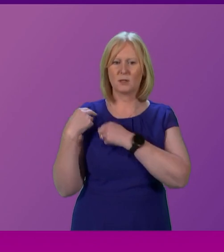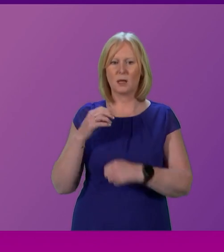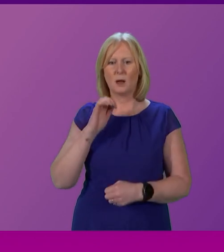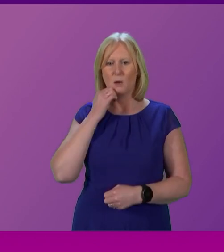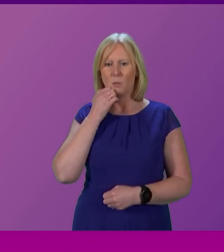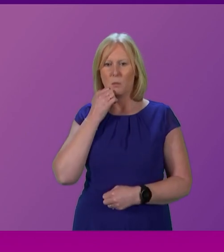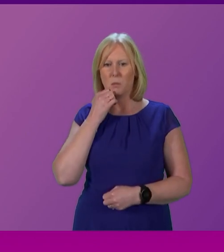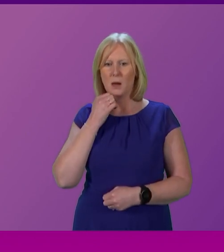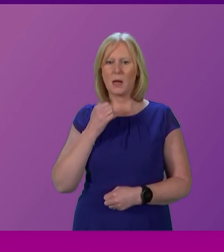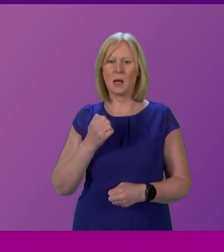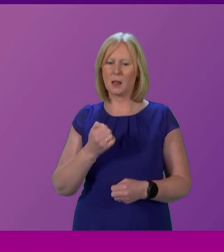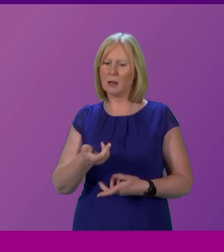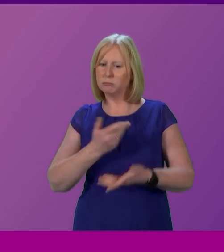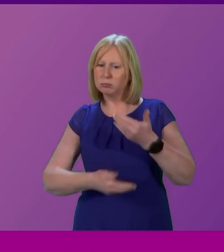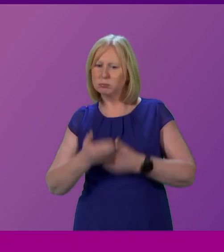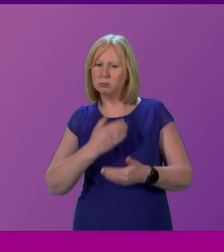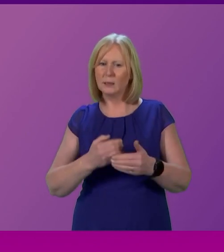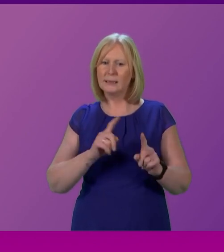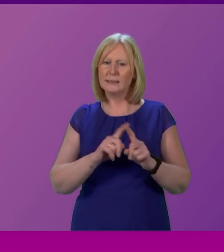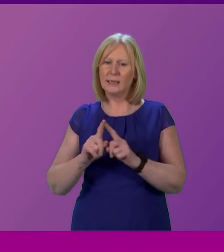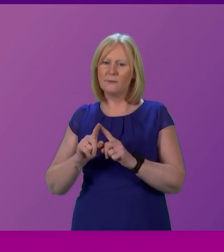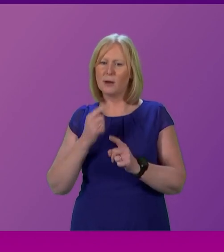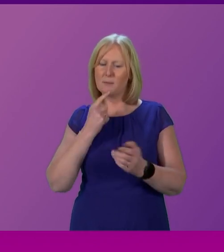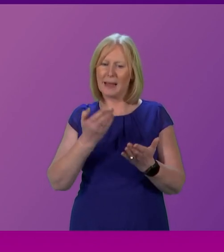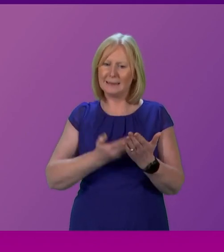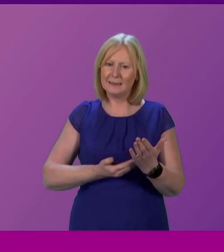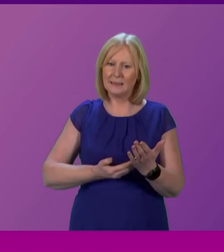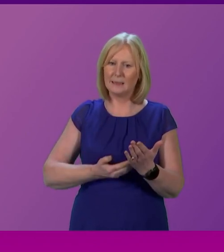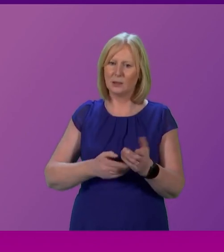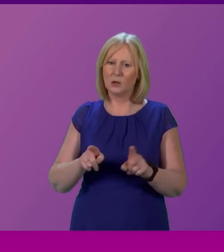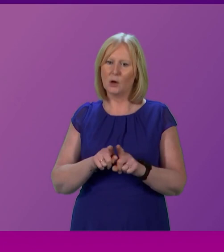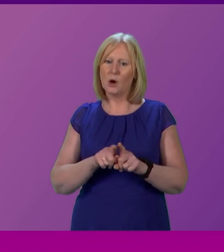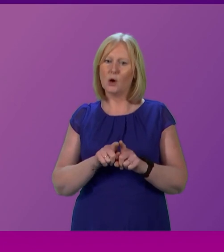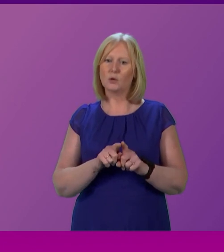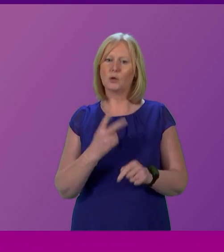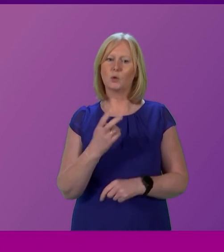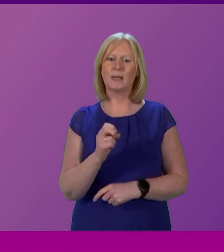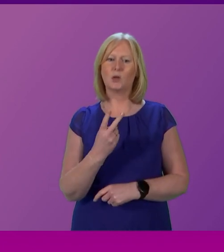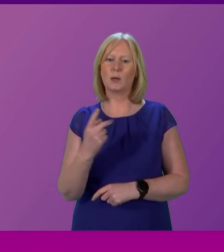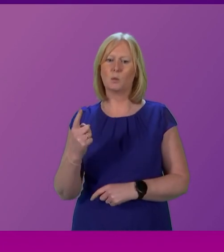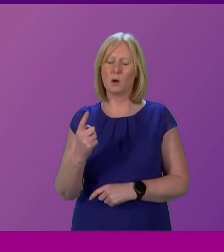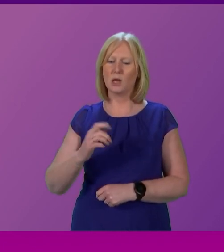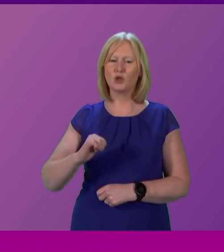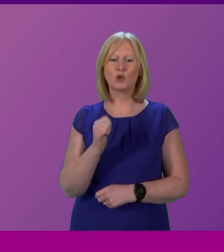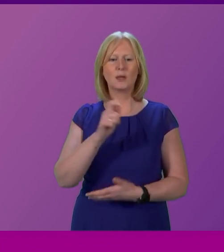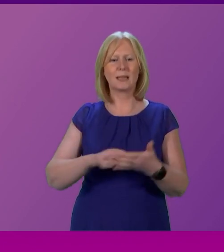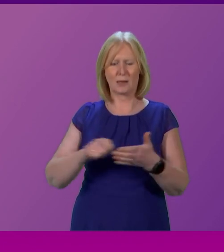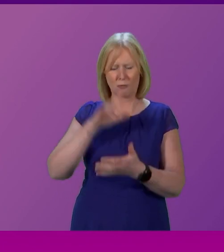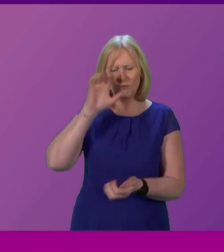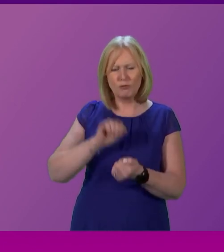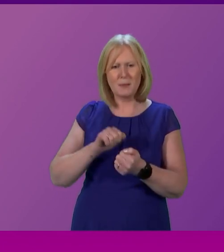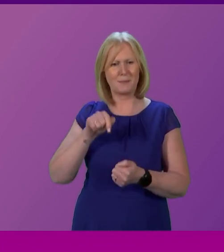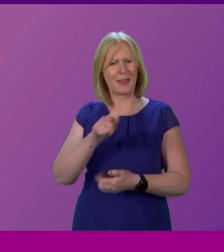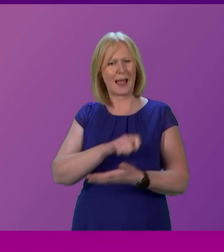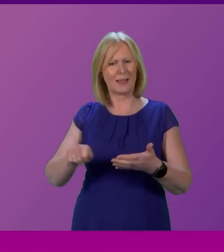mandates. And more than that, we will hear about the 2021 Scottish general election. Deputy Presiding officer, I remember that election. I remember when the